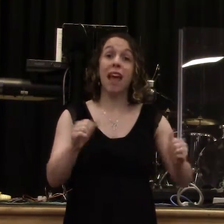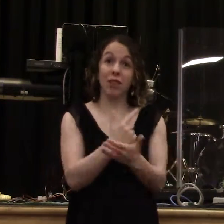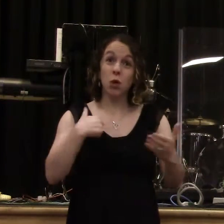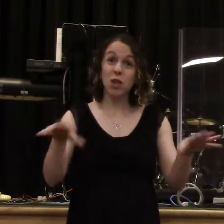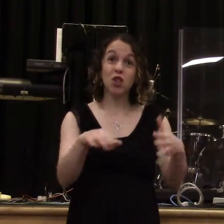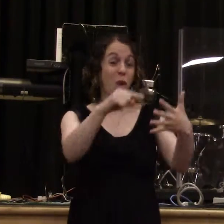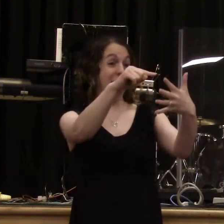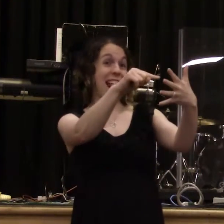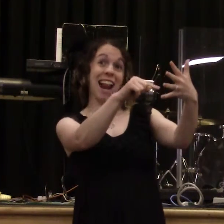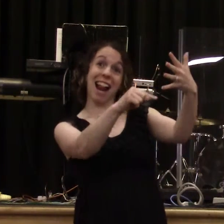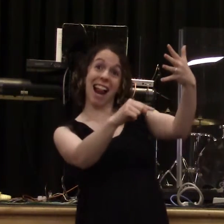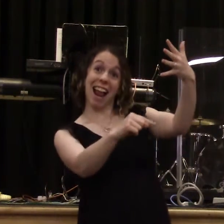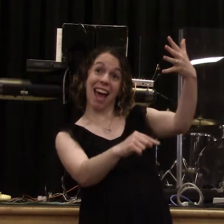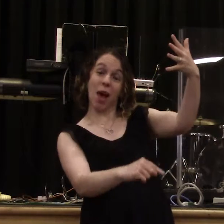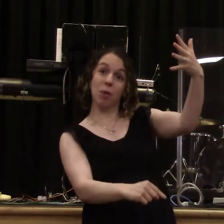the bad that we shouldn't.